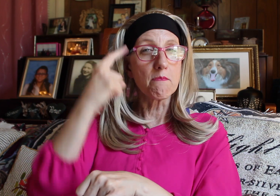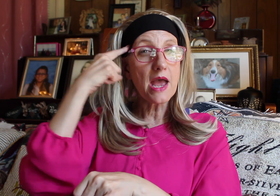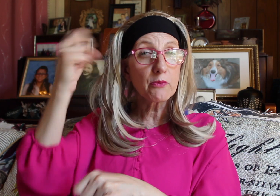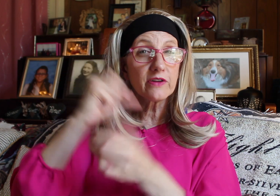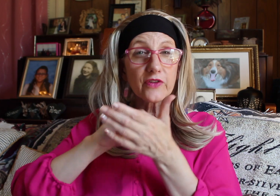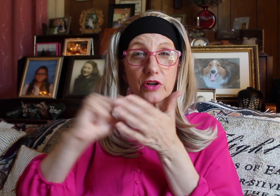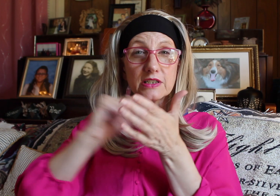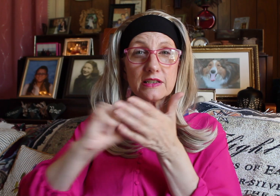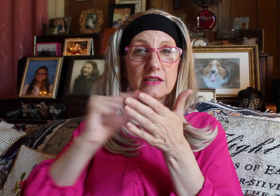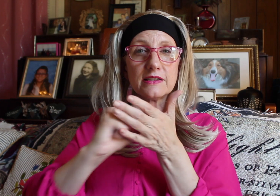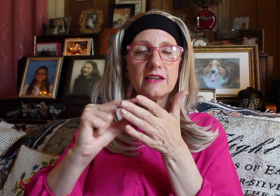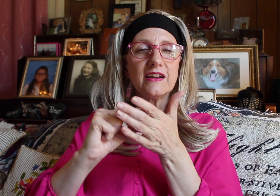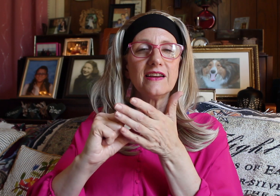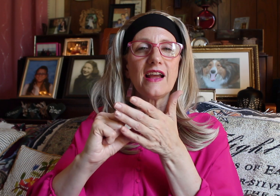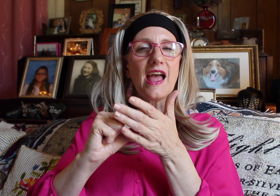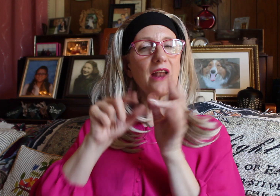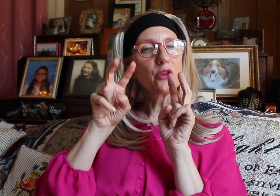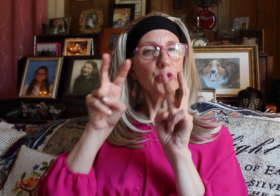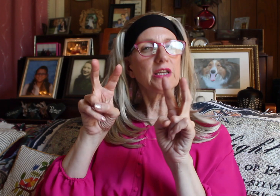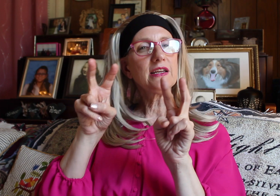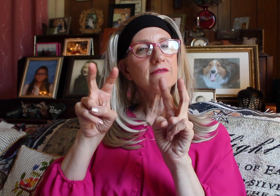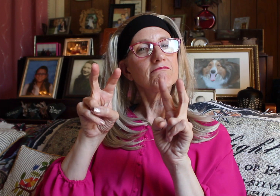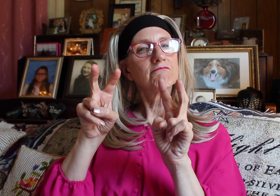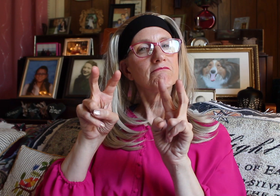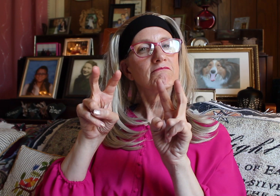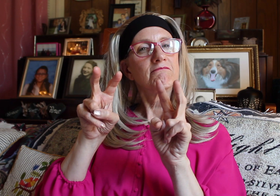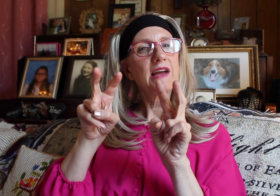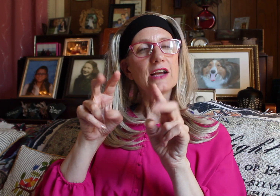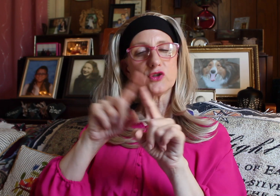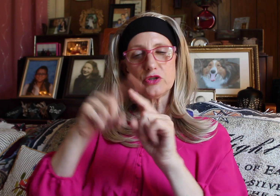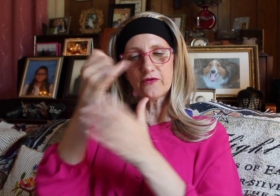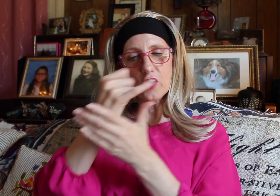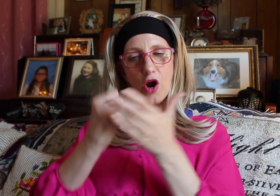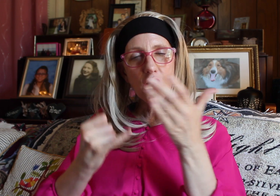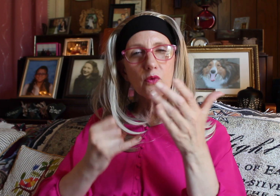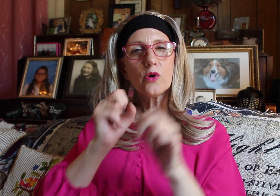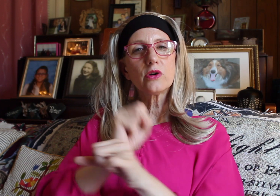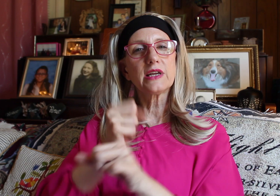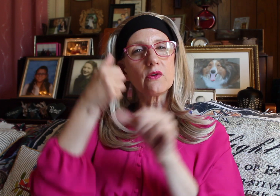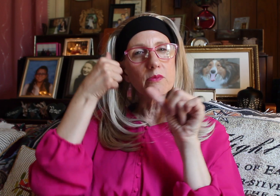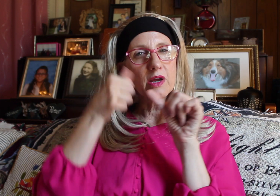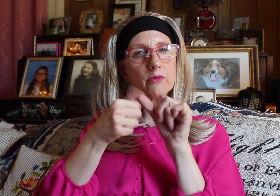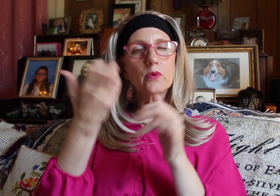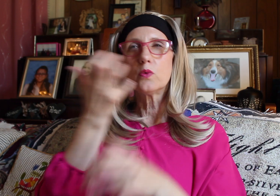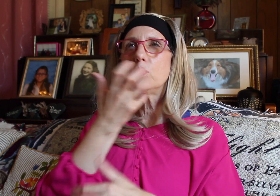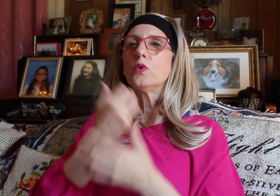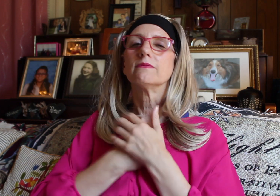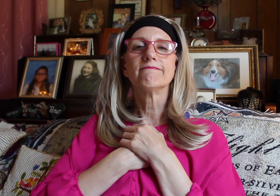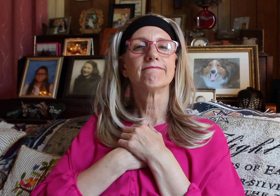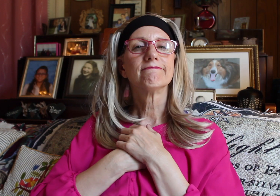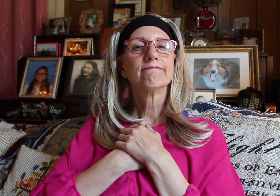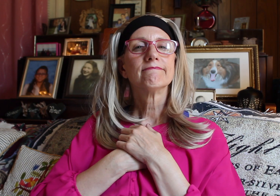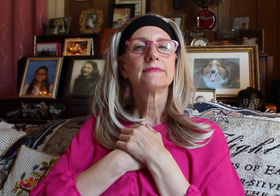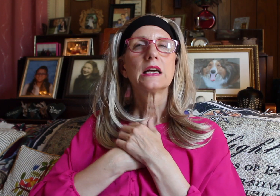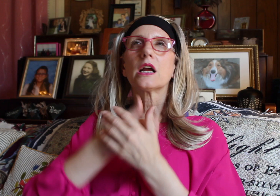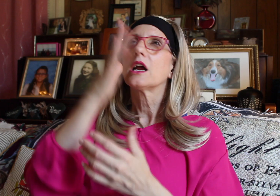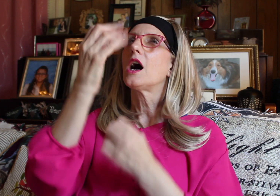memory verses and looking at your different artwork and remember, ooh, God